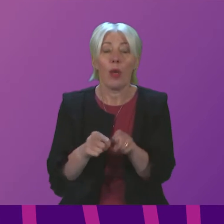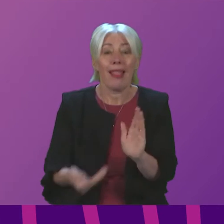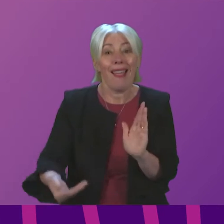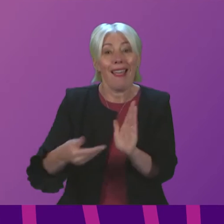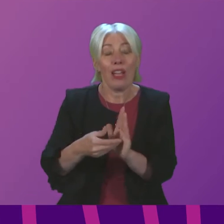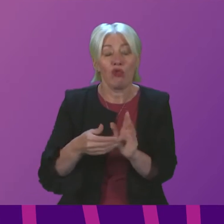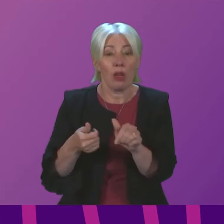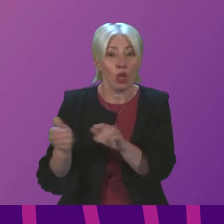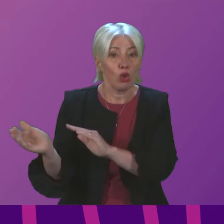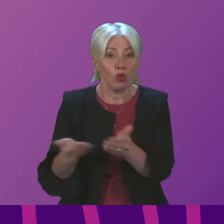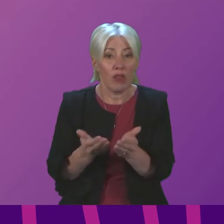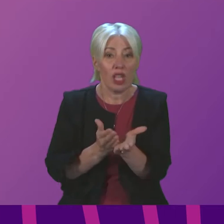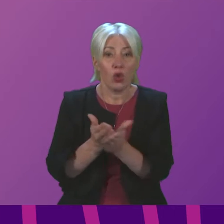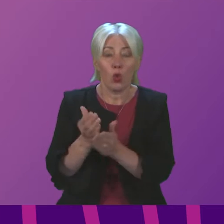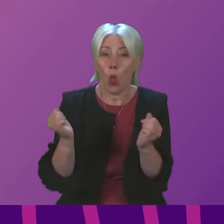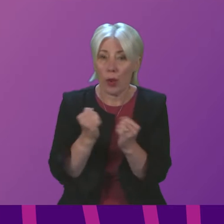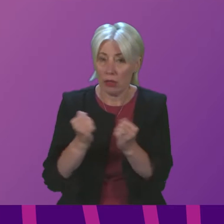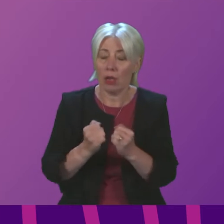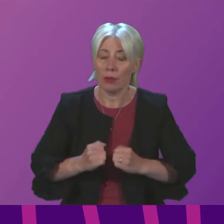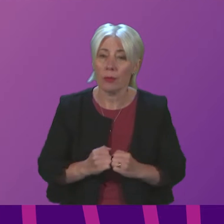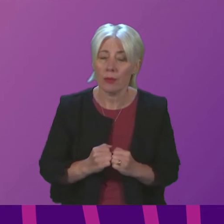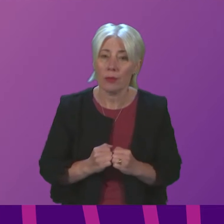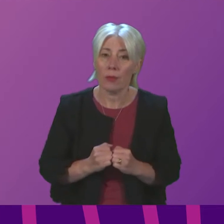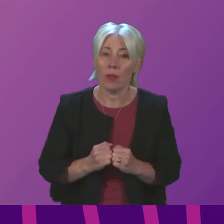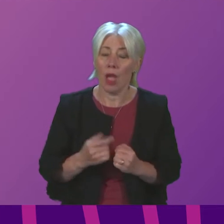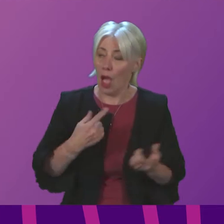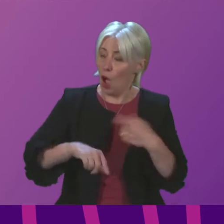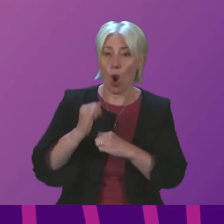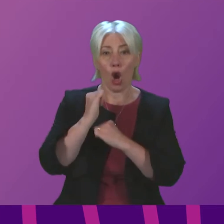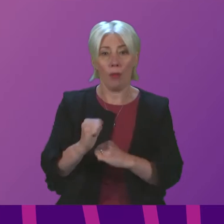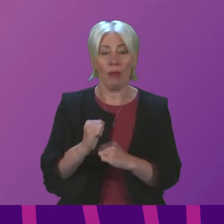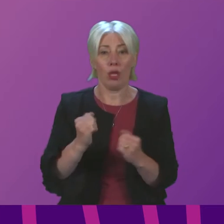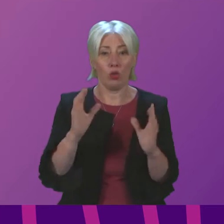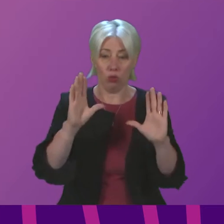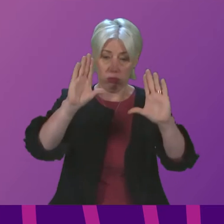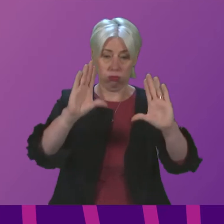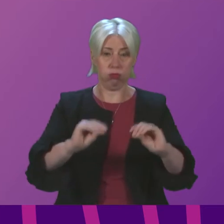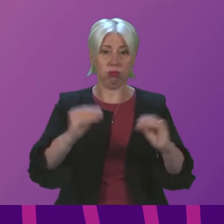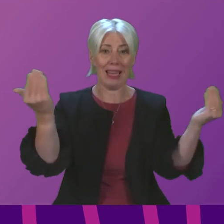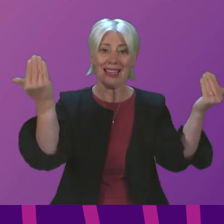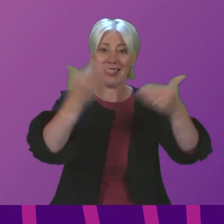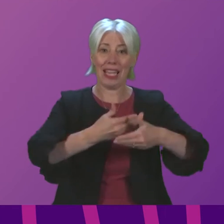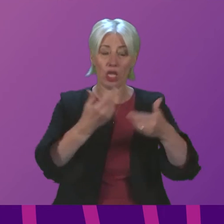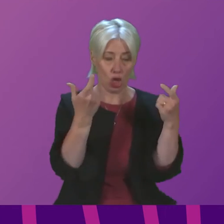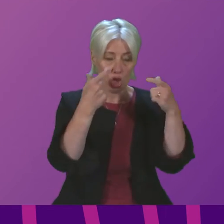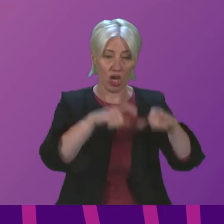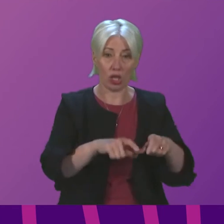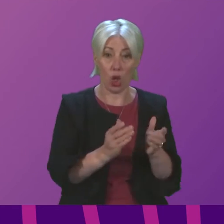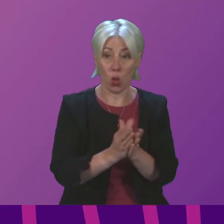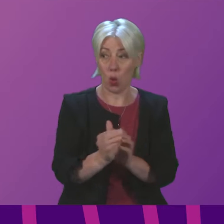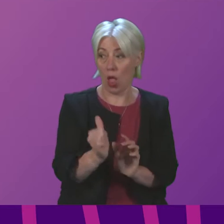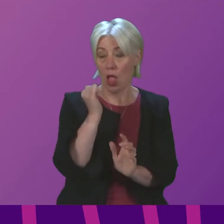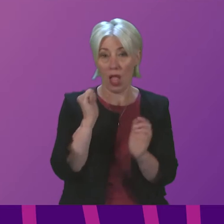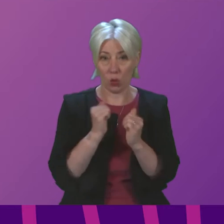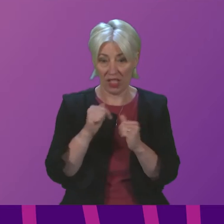risk of rough sleeping over the winter period. In line with our commitment to end night shelter accommodation over last winter and this winter,